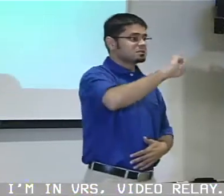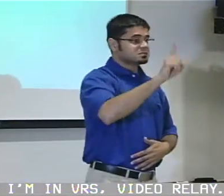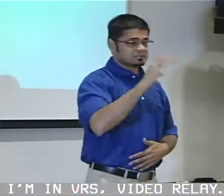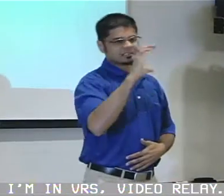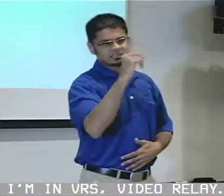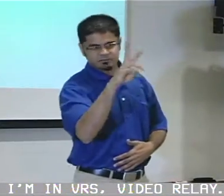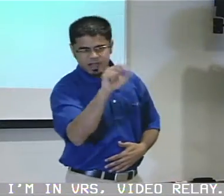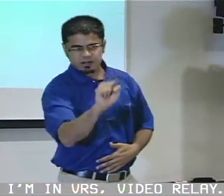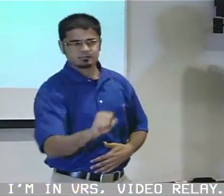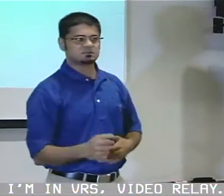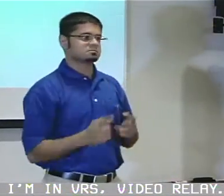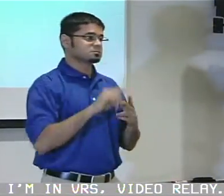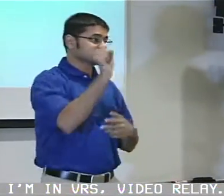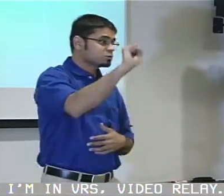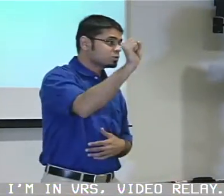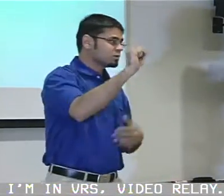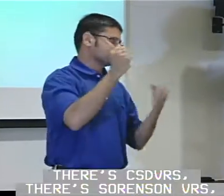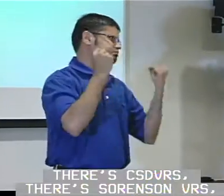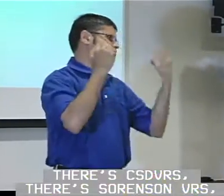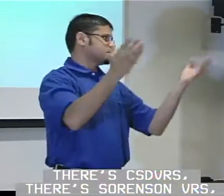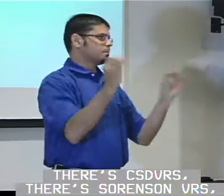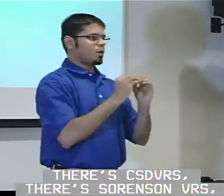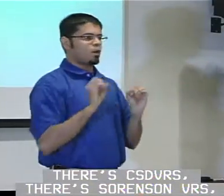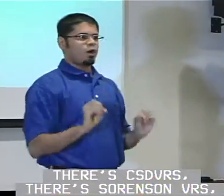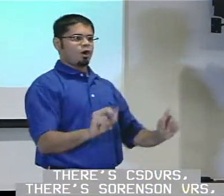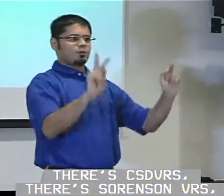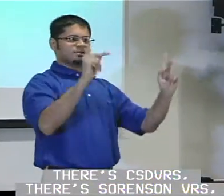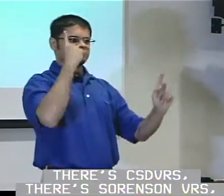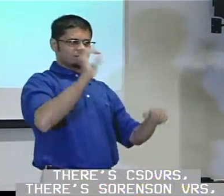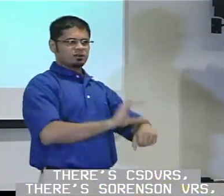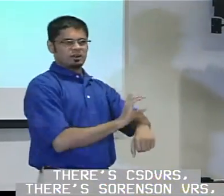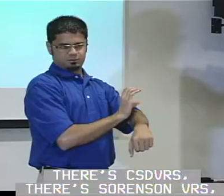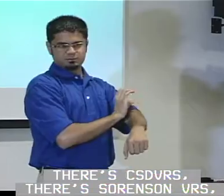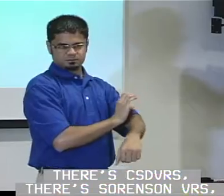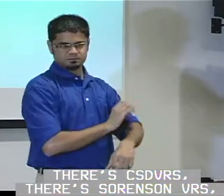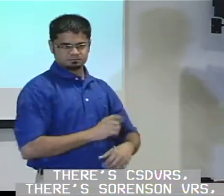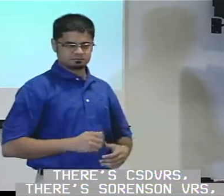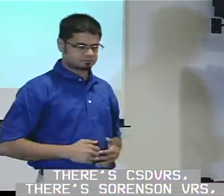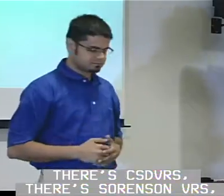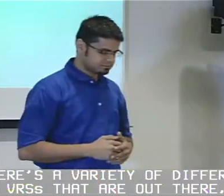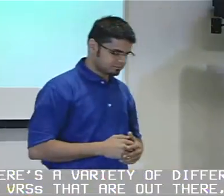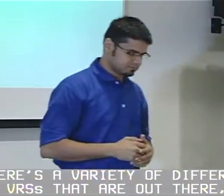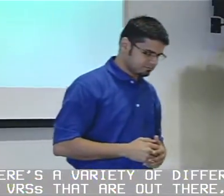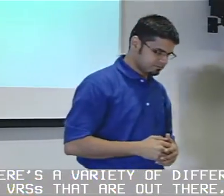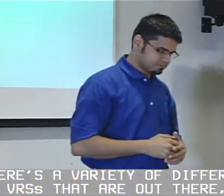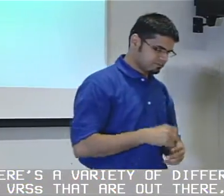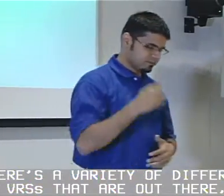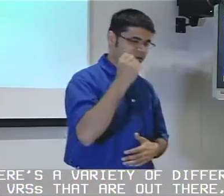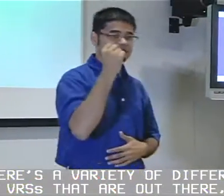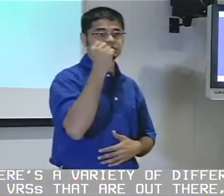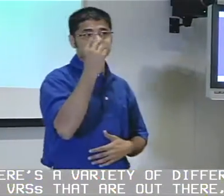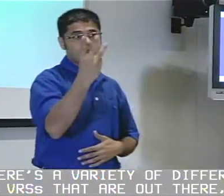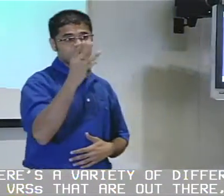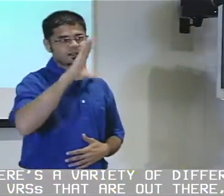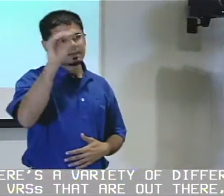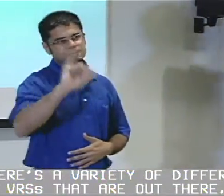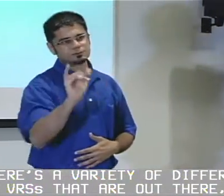I'm in VRS, Video Relay. There's CSD VRS, there's Sorensen VRS. There's a variety of different VRS's that are out there.